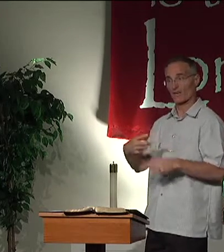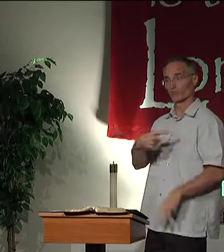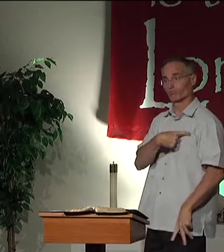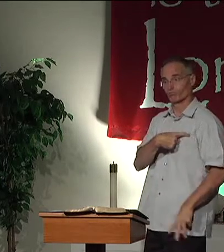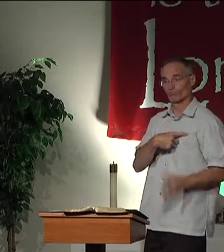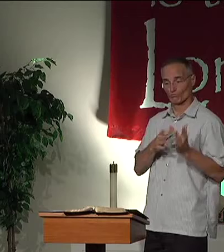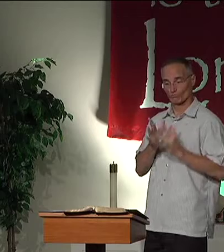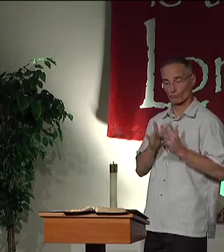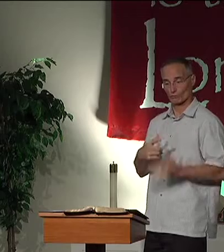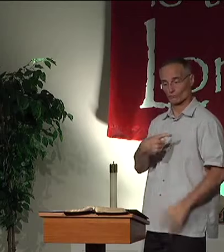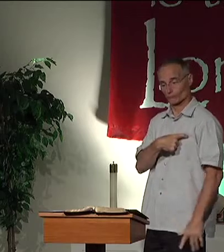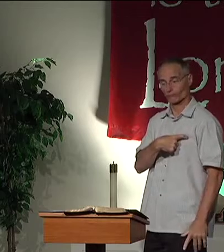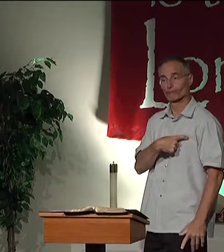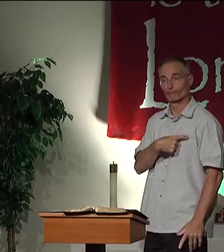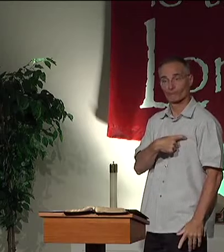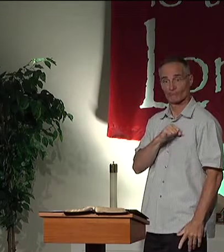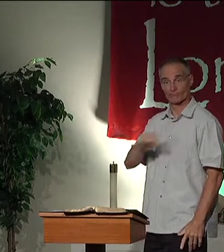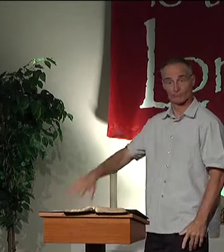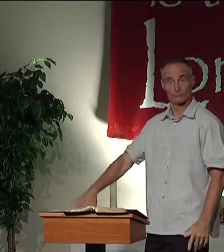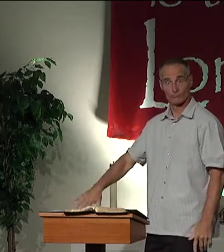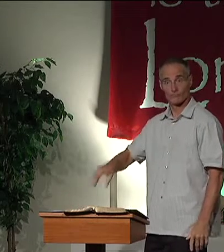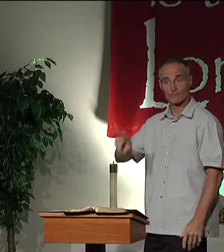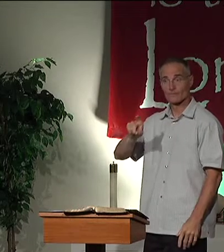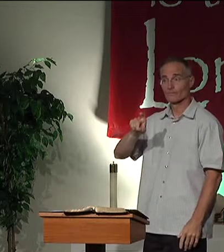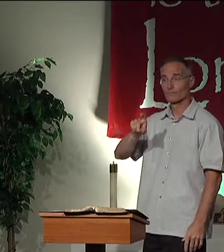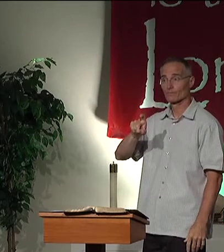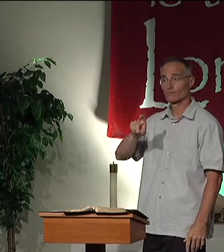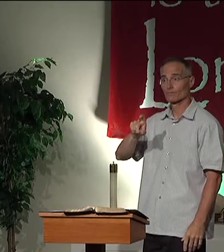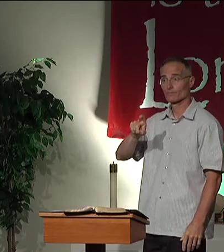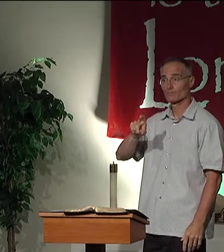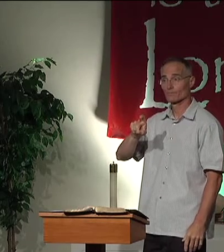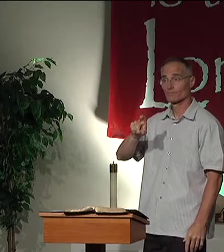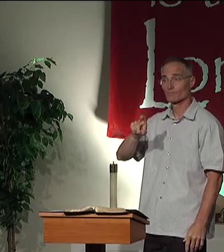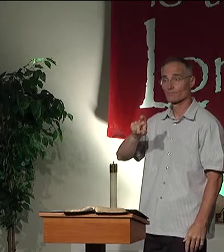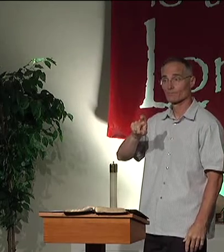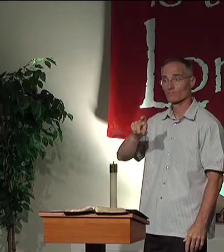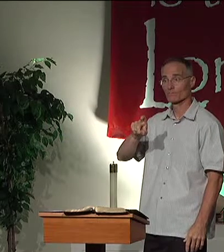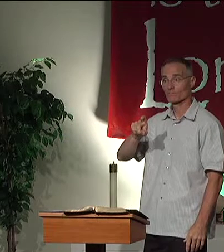does that mean that my name tag that says I'm a Christian, am I going to take that off?